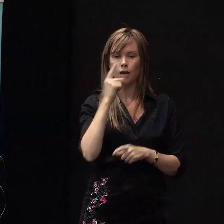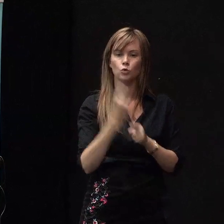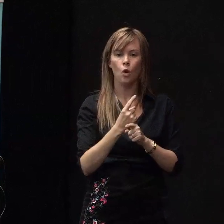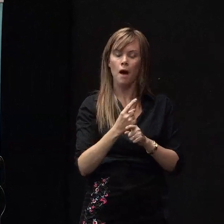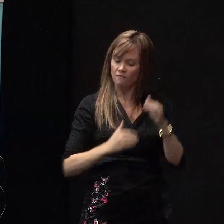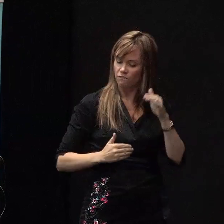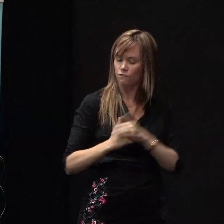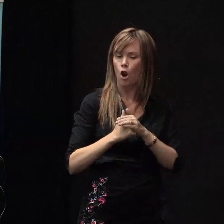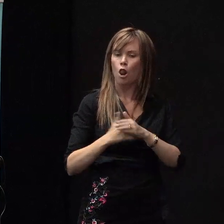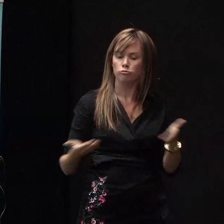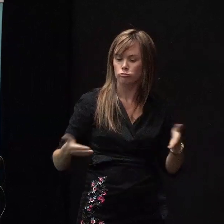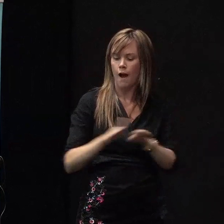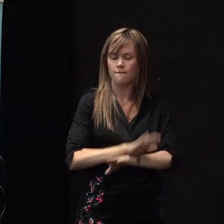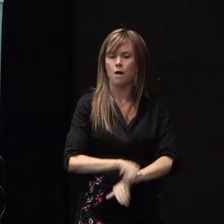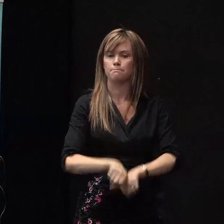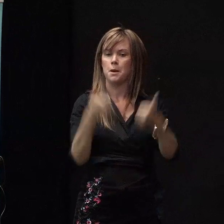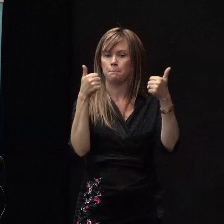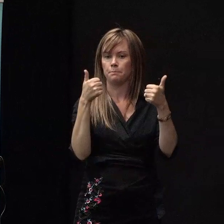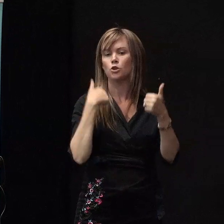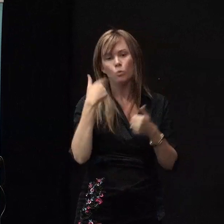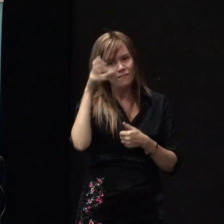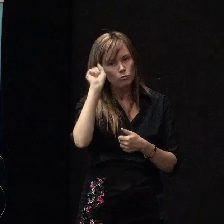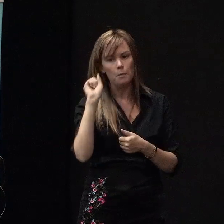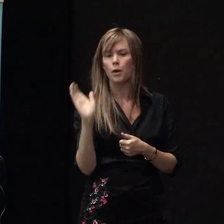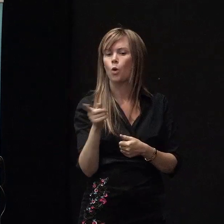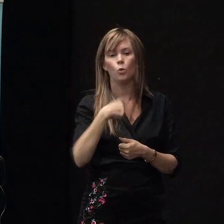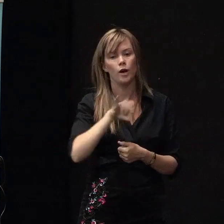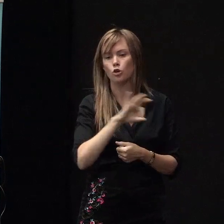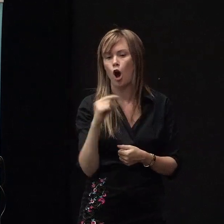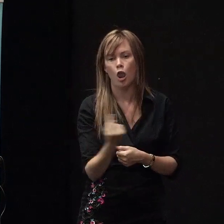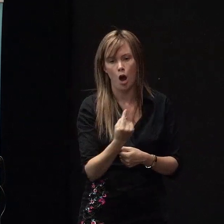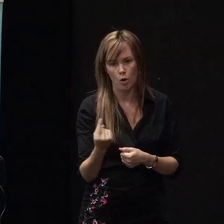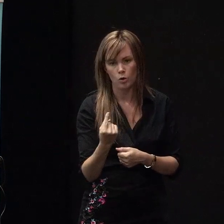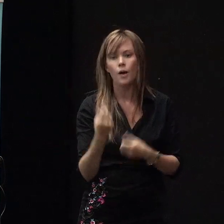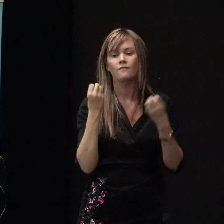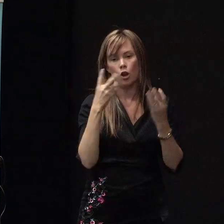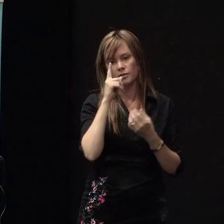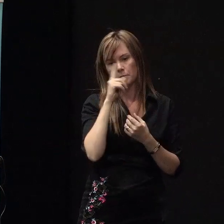So, reminding us that we're not alone and we've got lots of people looking out for us.